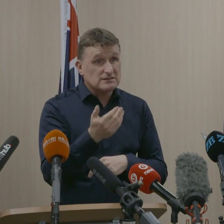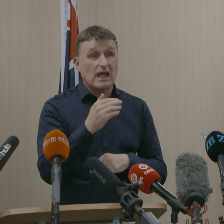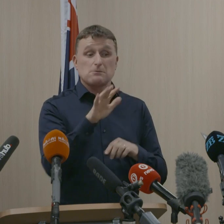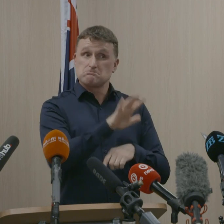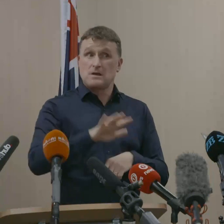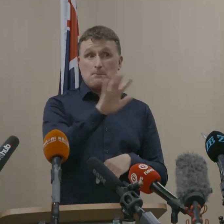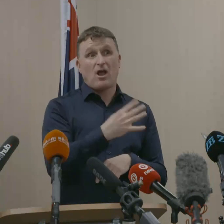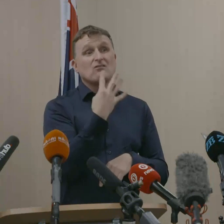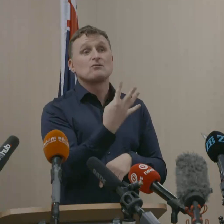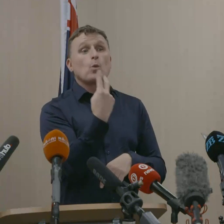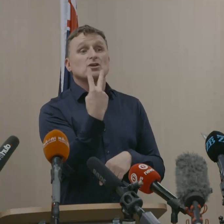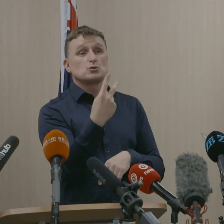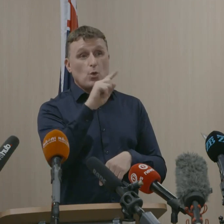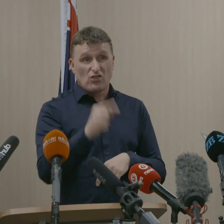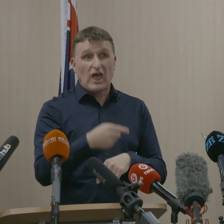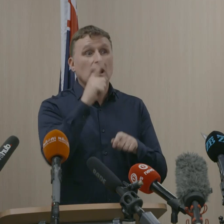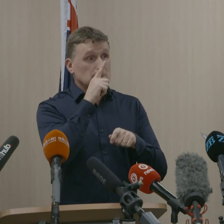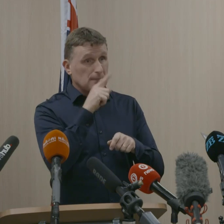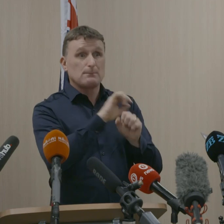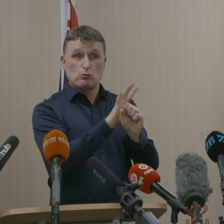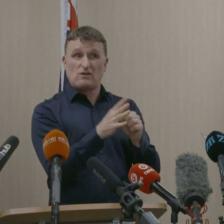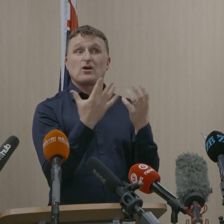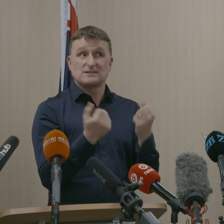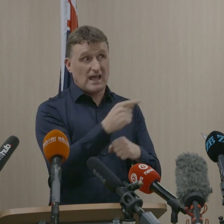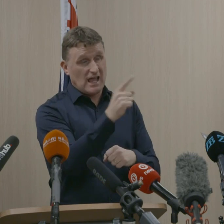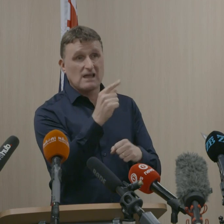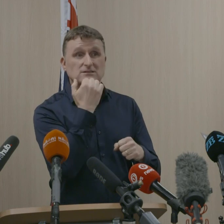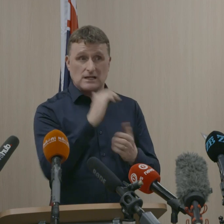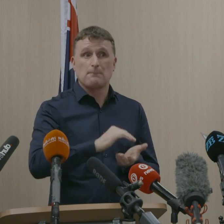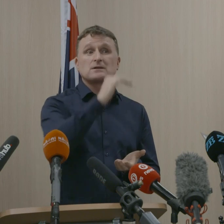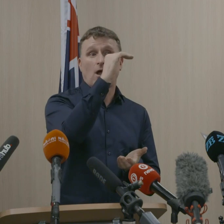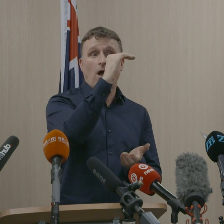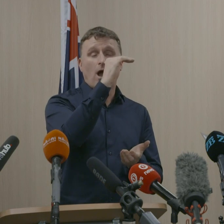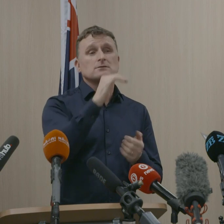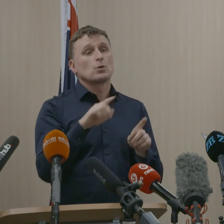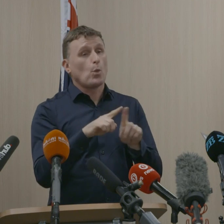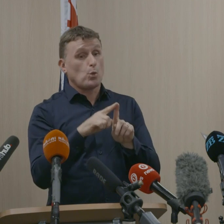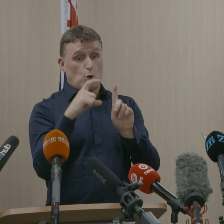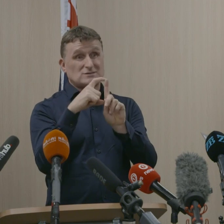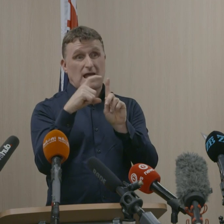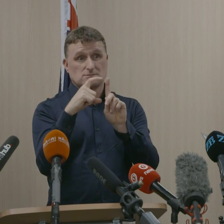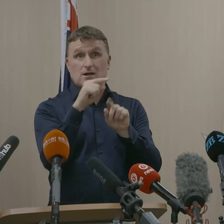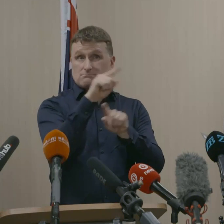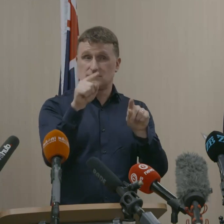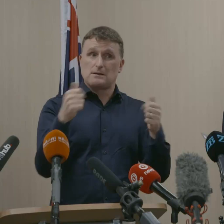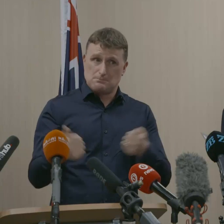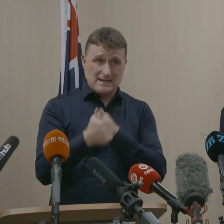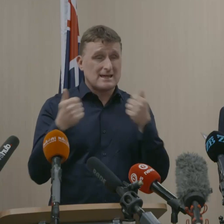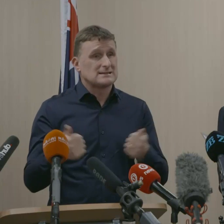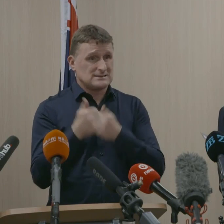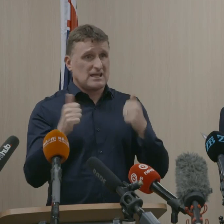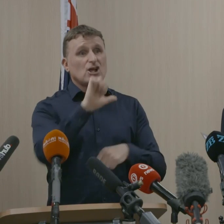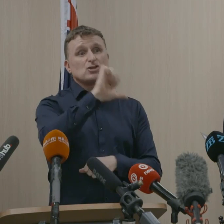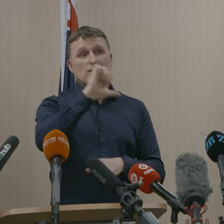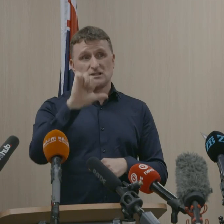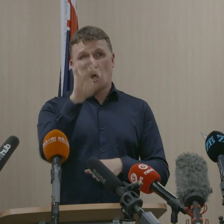42,000. In the last 30 days, 99% of cases have been Delta. In Indonesia, the seven-day rolling average of